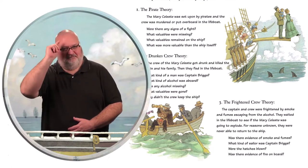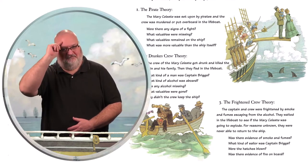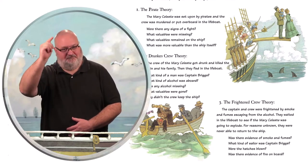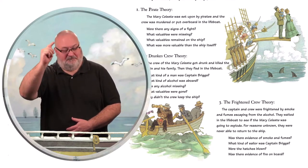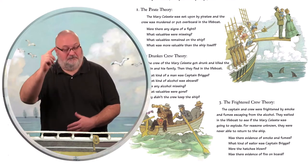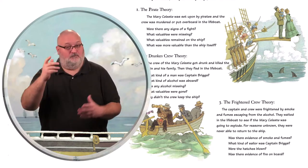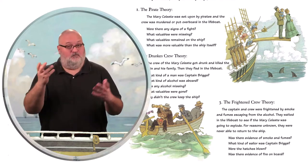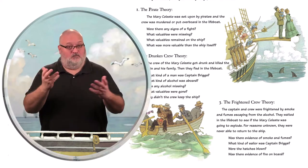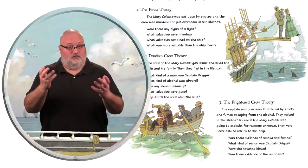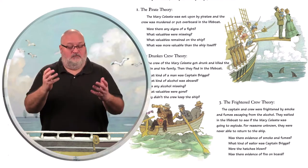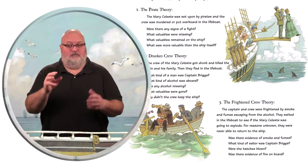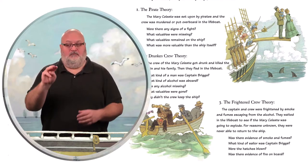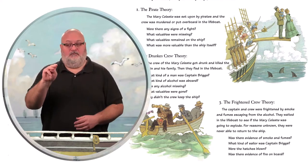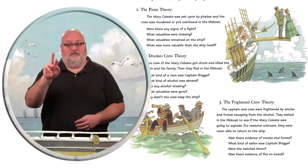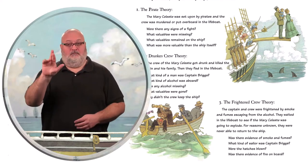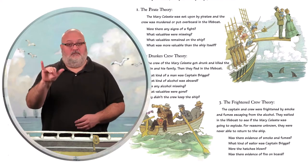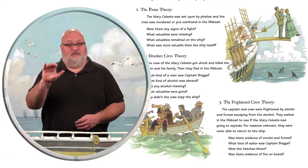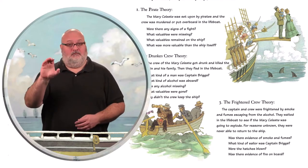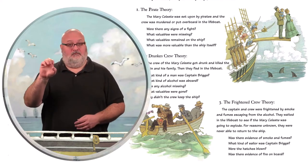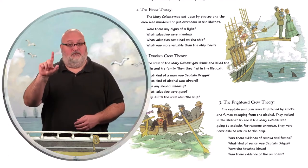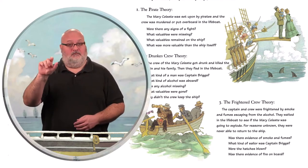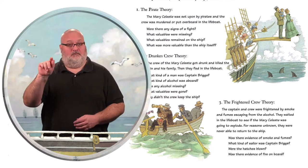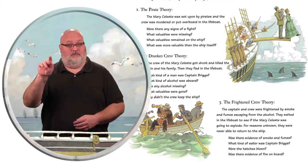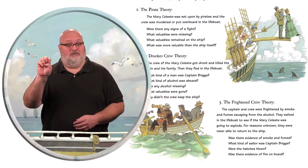One, the pirate theory.